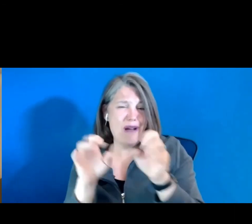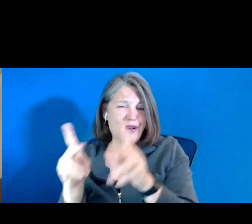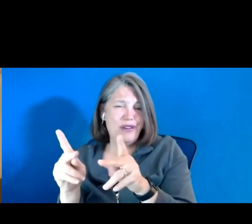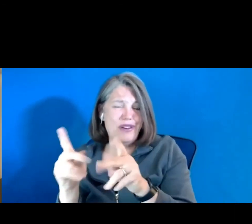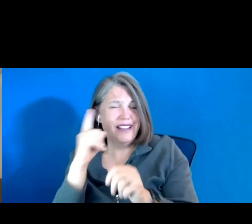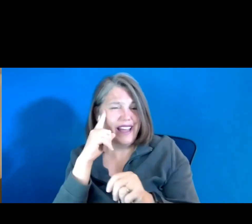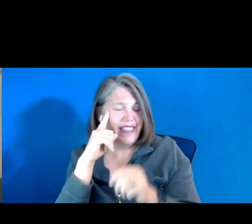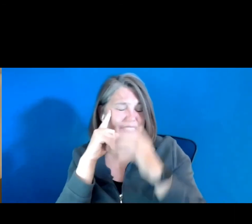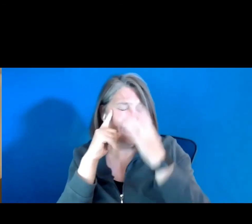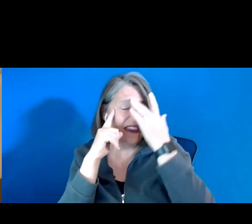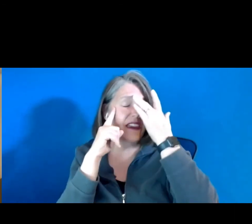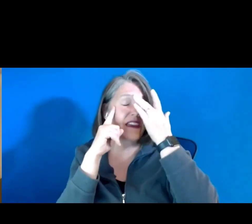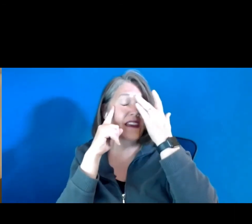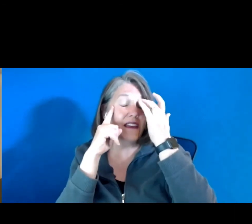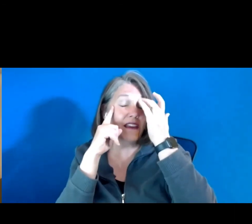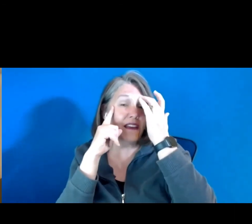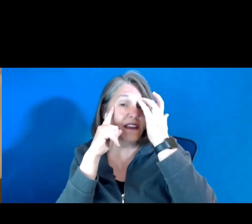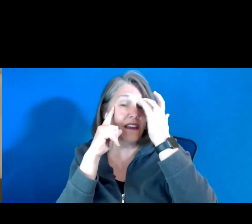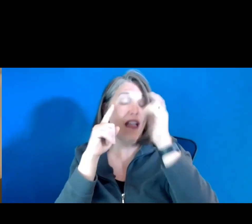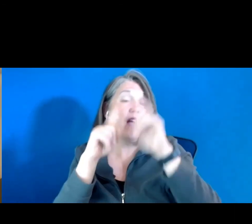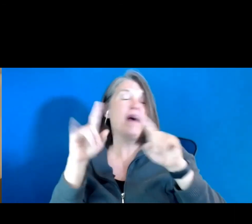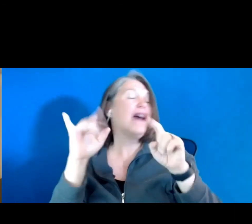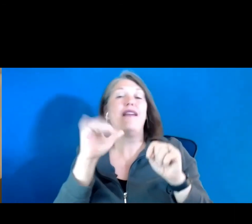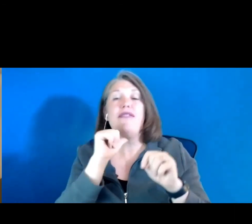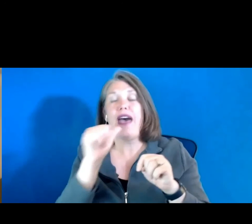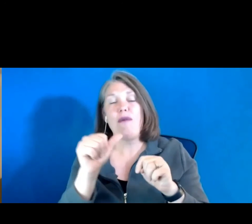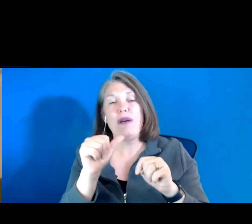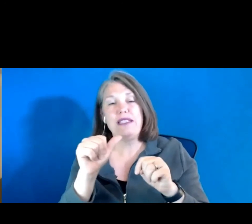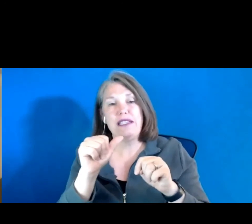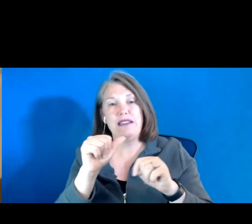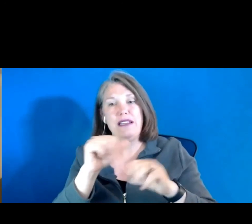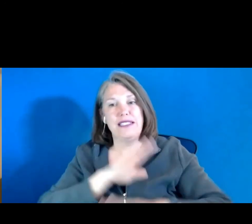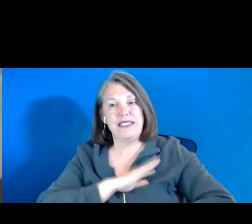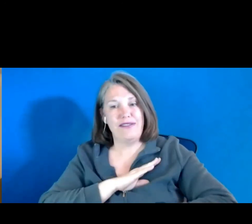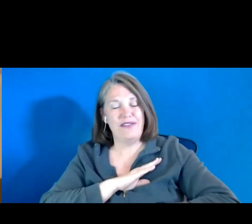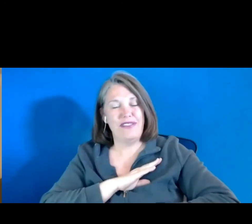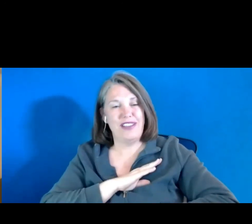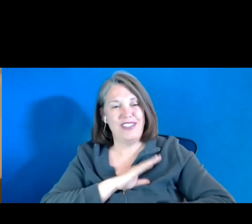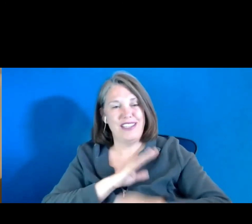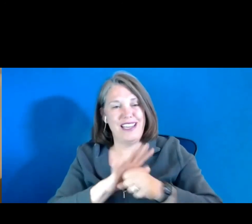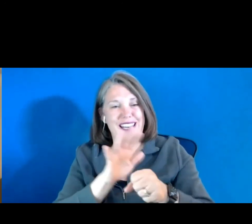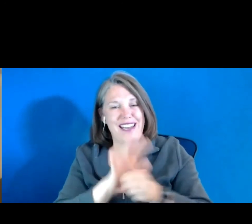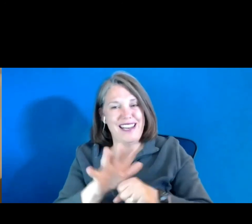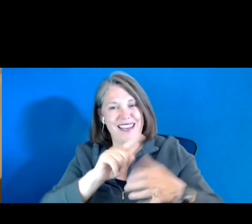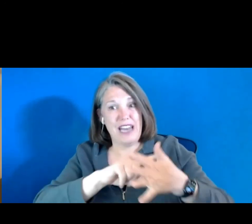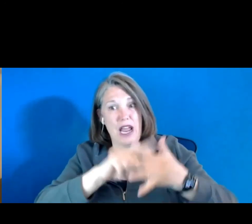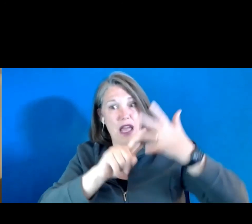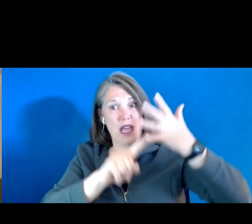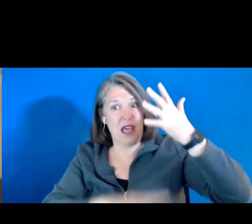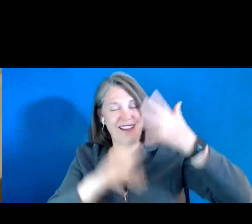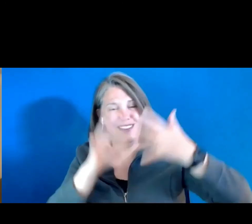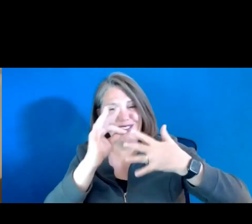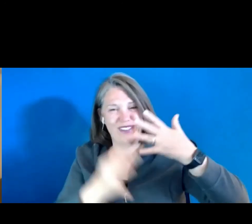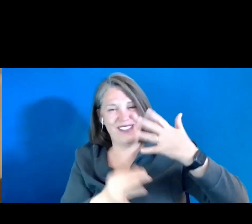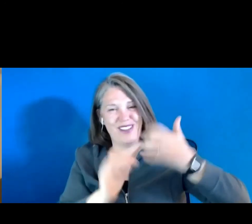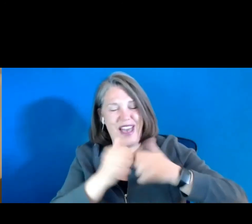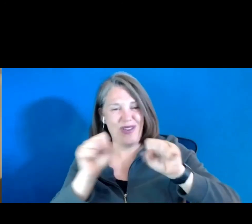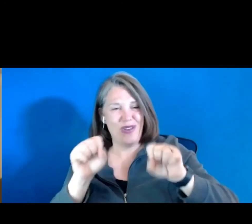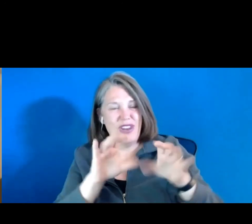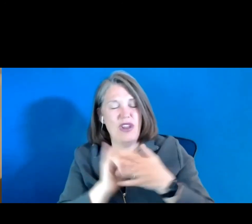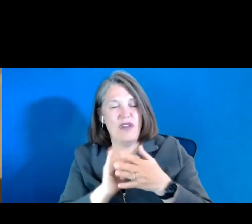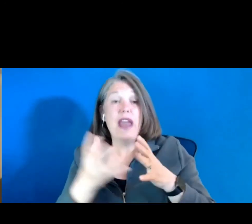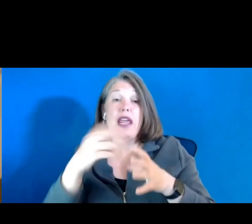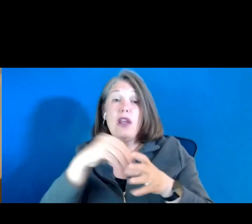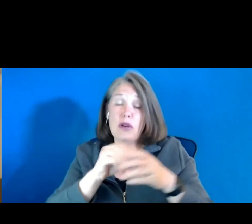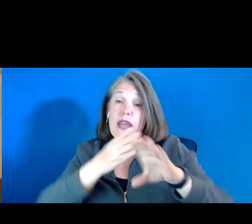think. Um, but if that wasn't a sufficient array of how you could do that, including